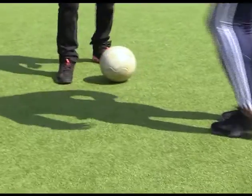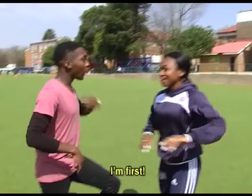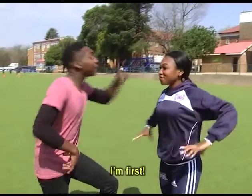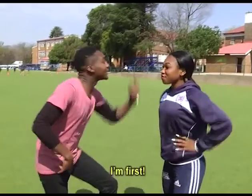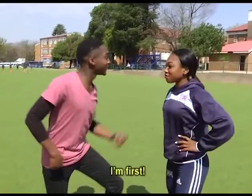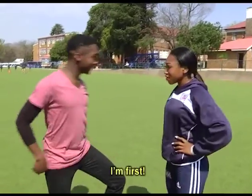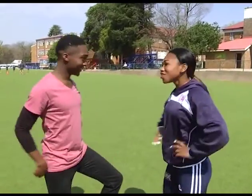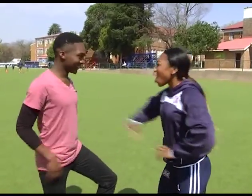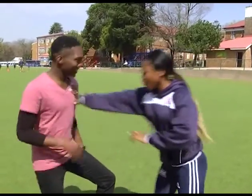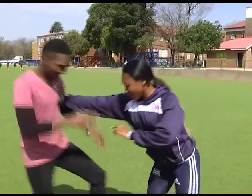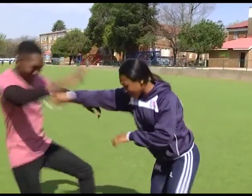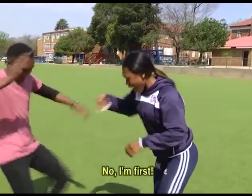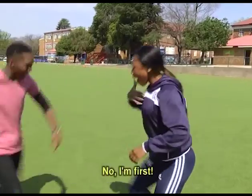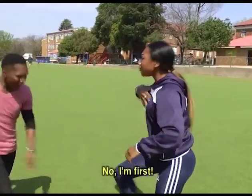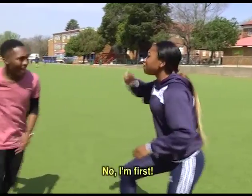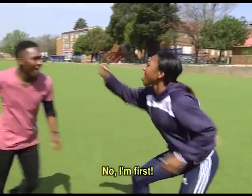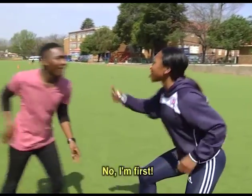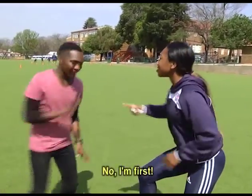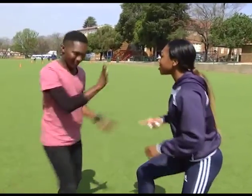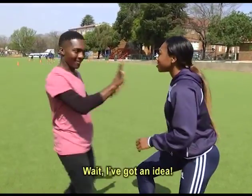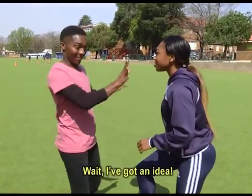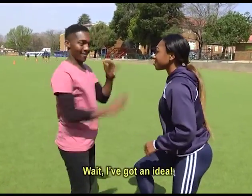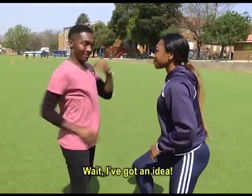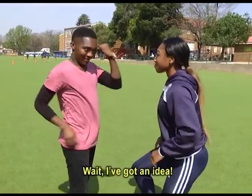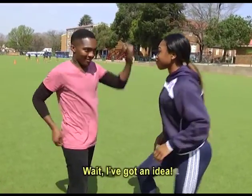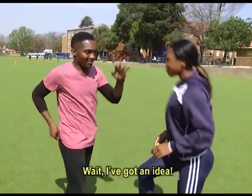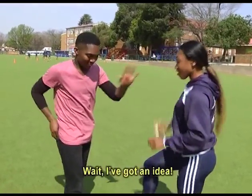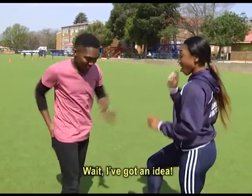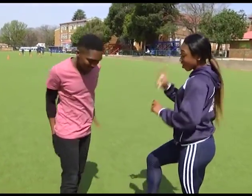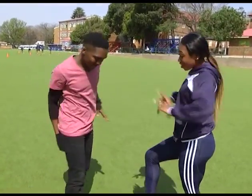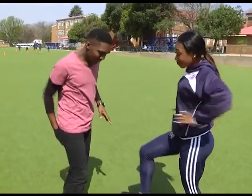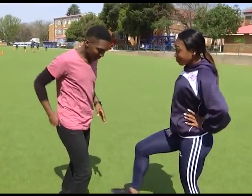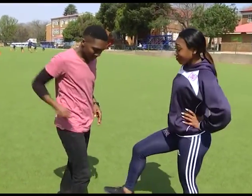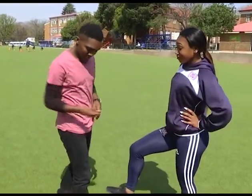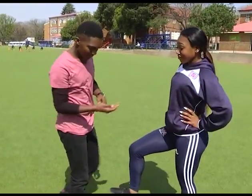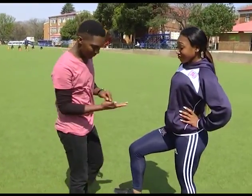I'm first! Well, no, I'm first! Wait, I've got an idea. Great.